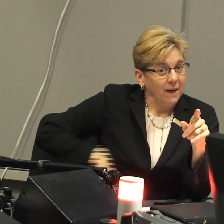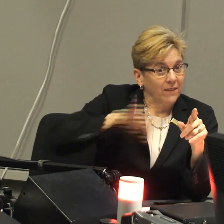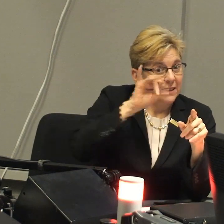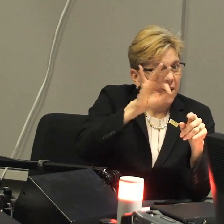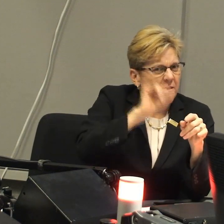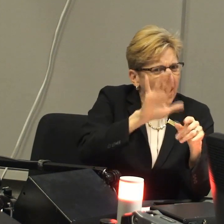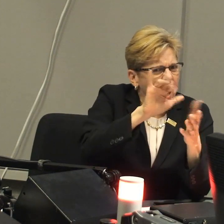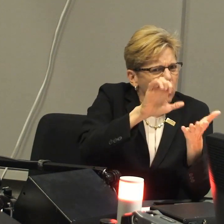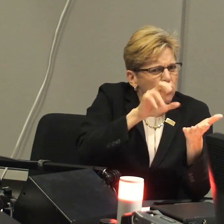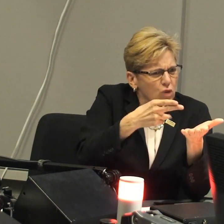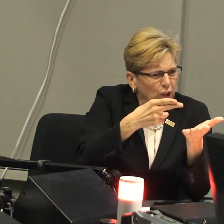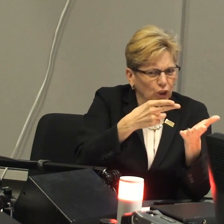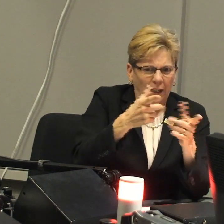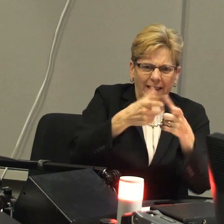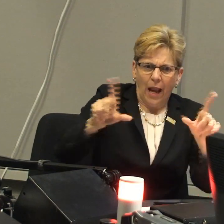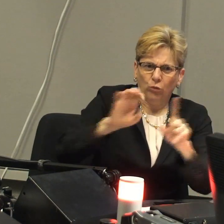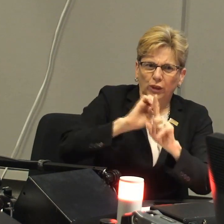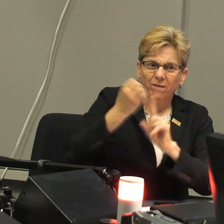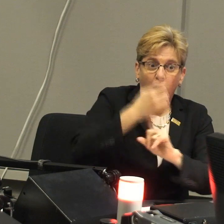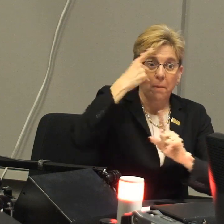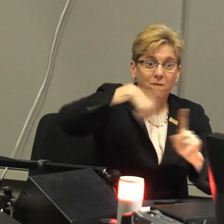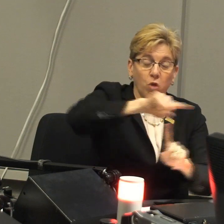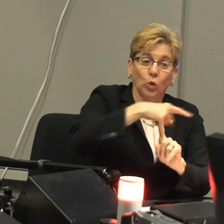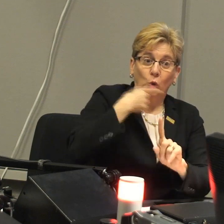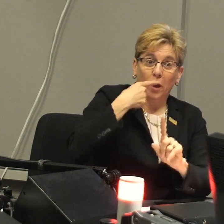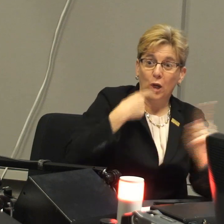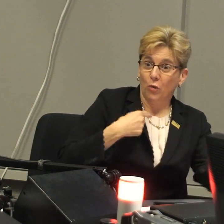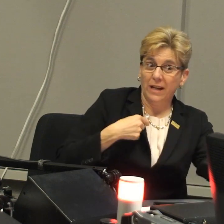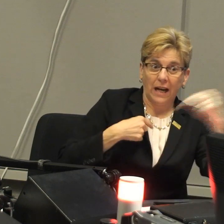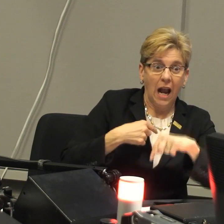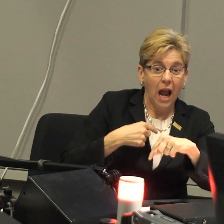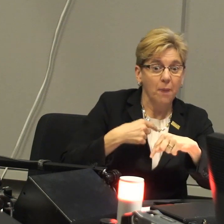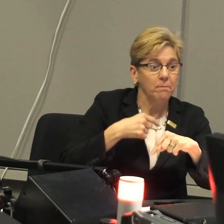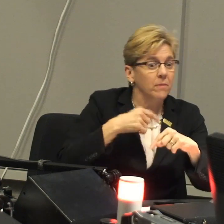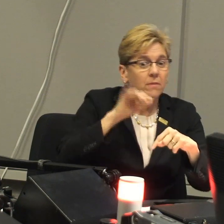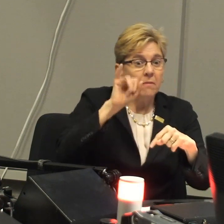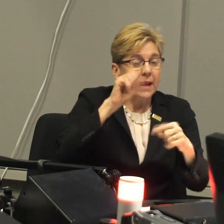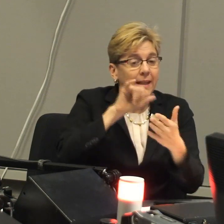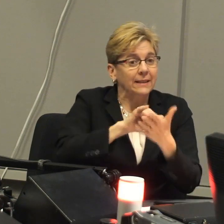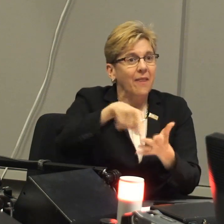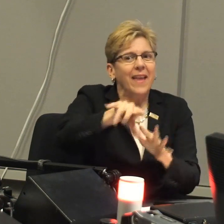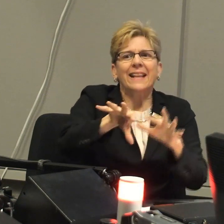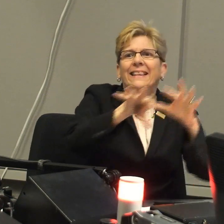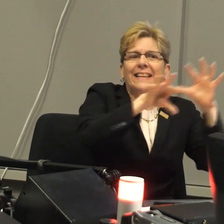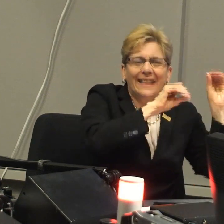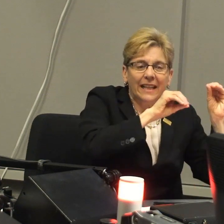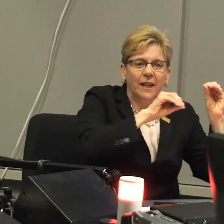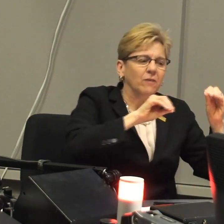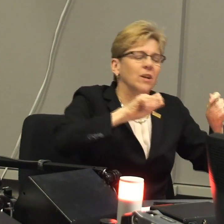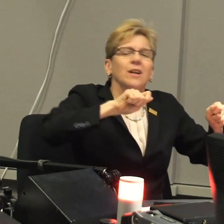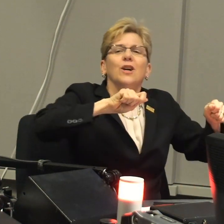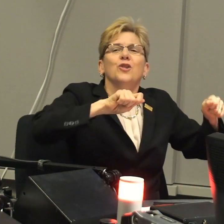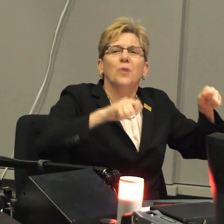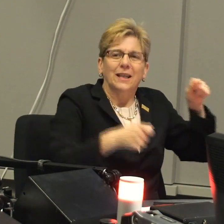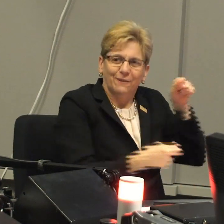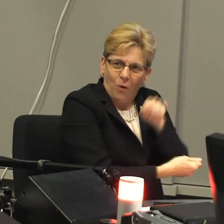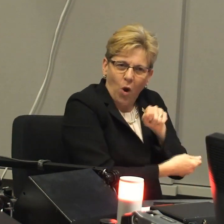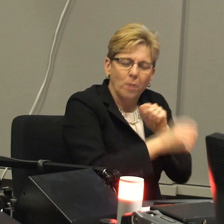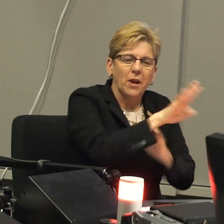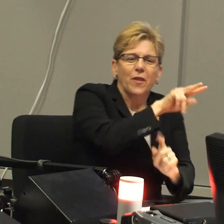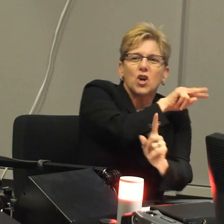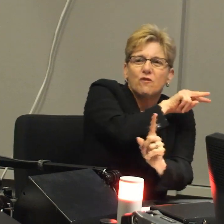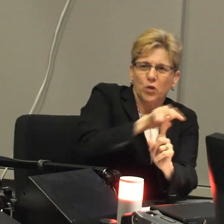at Gallaudet. So one of the benefits of that very rich language environment for those hearing students who come into this environment